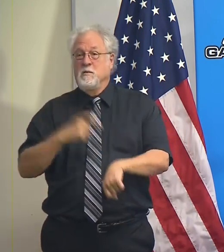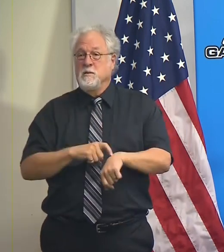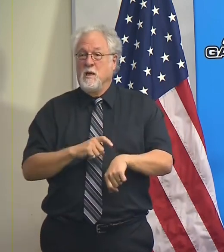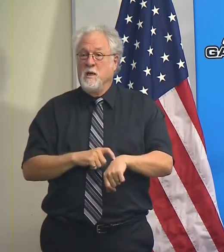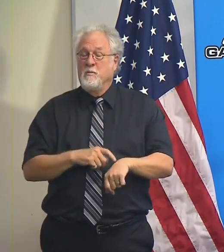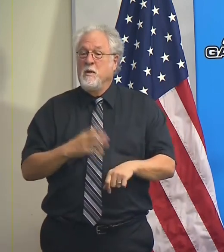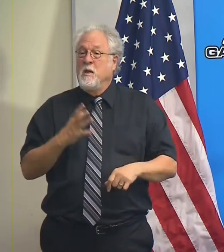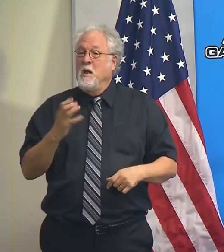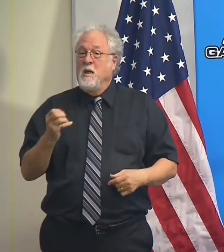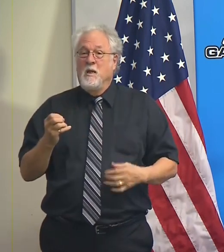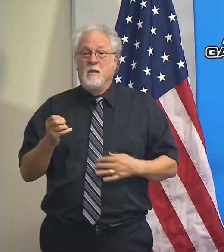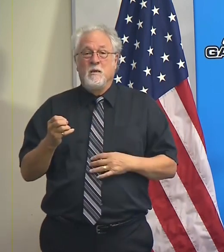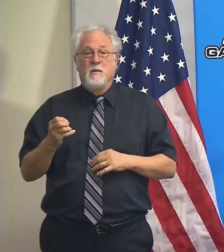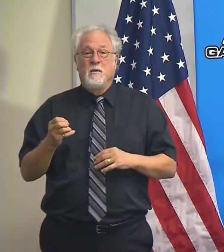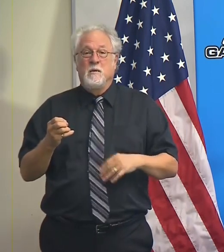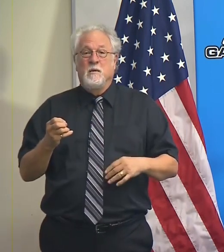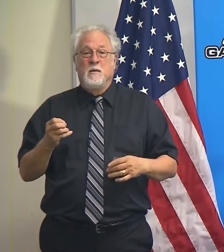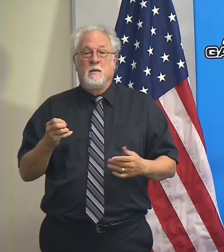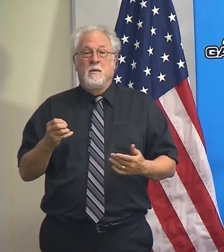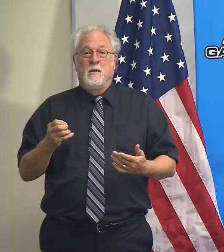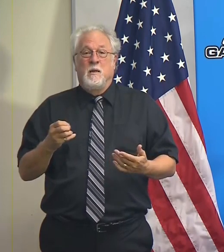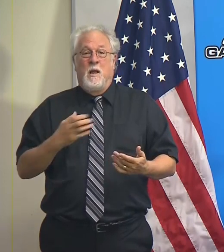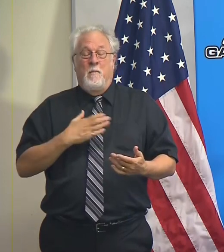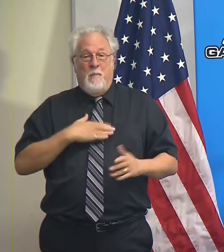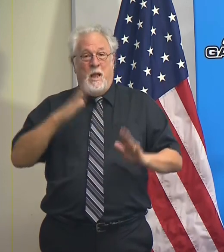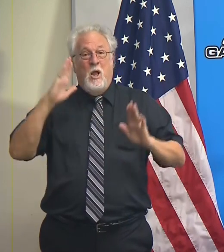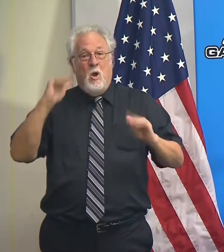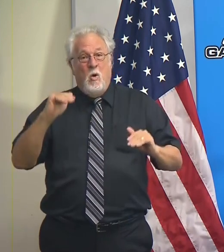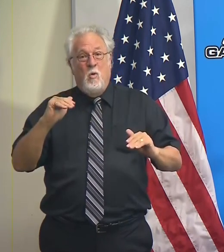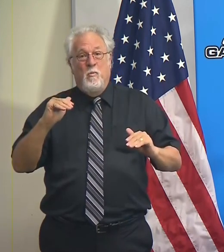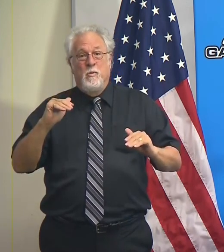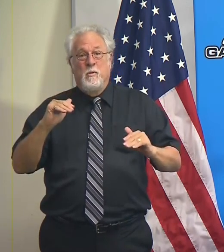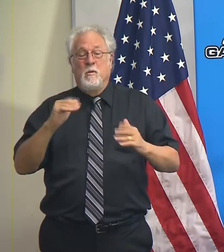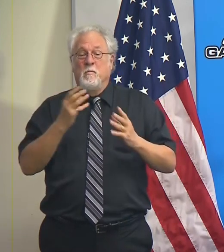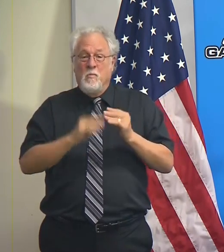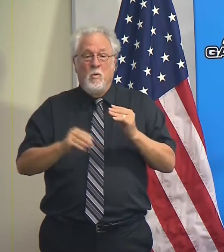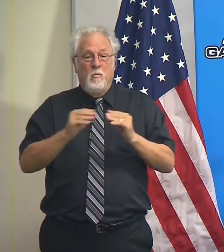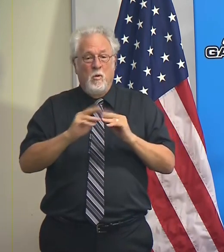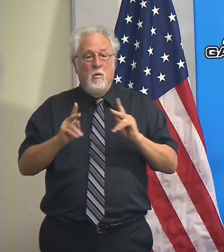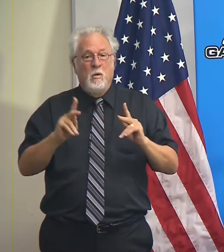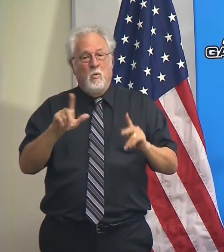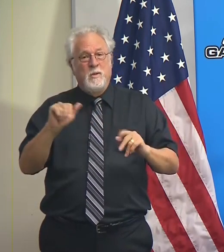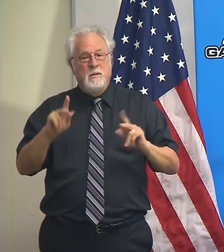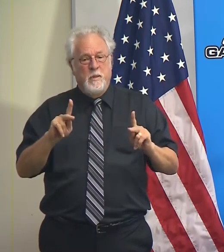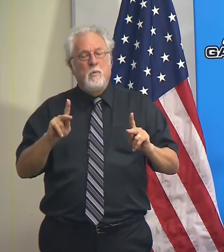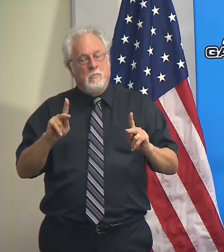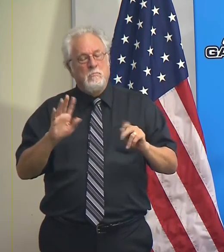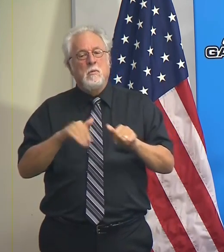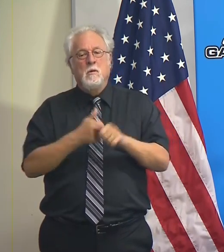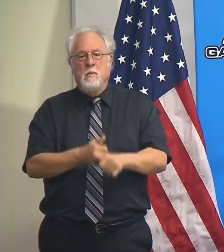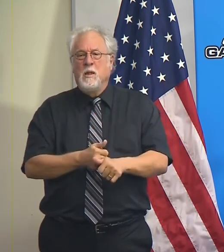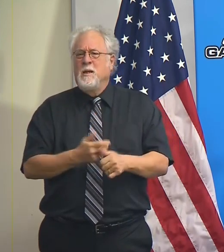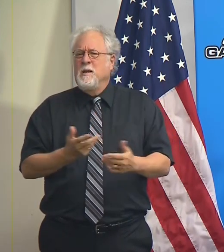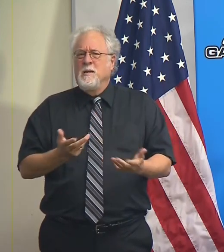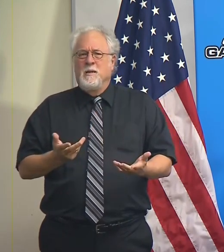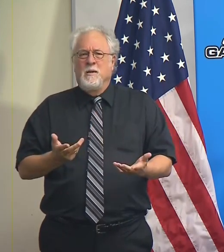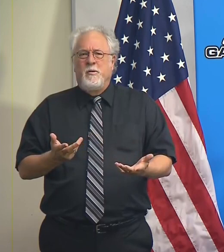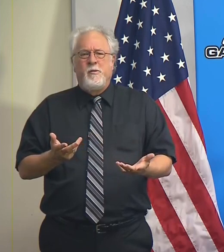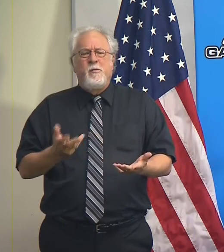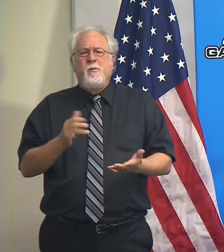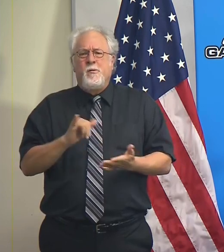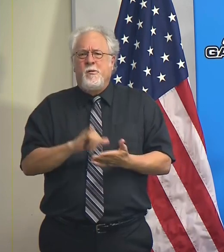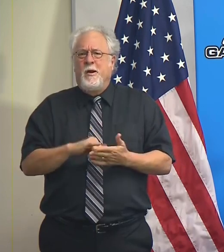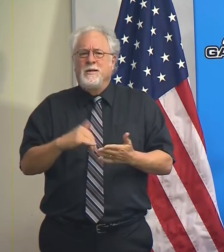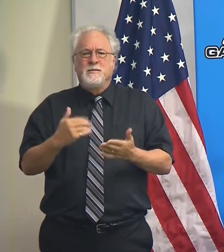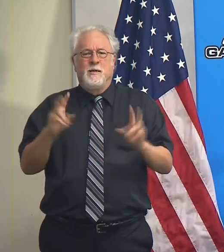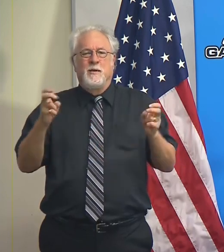time, and so it's my hope that more and more Louisianans will comply with this, and that's really sort